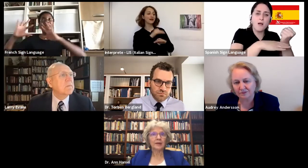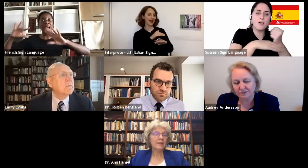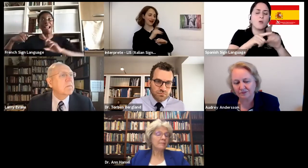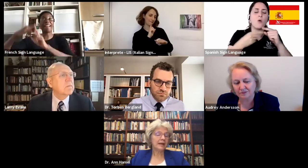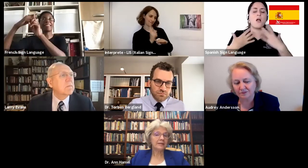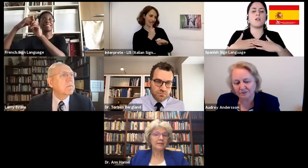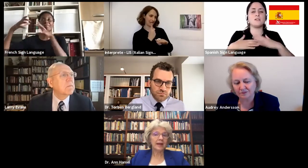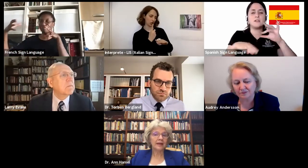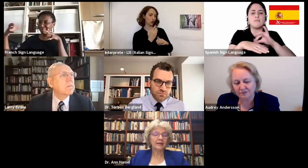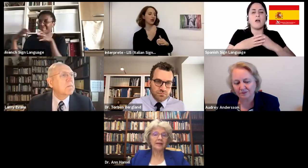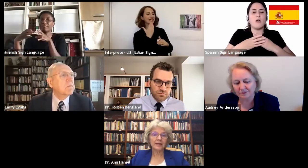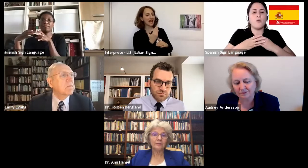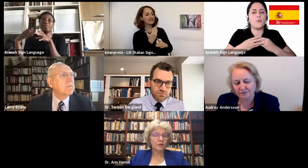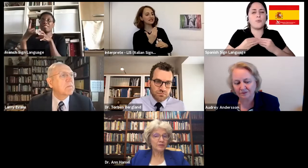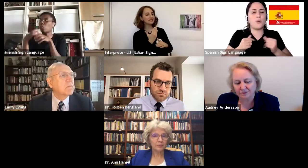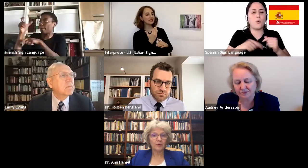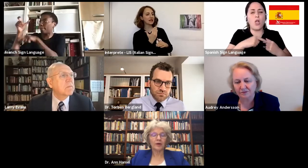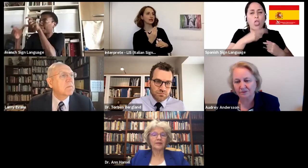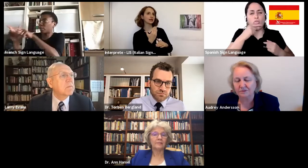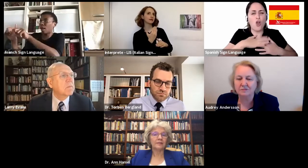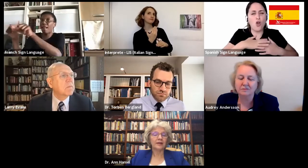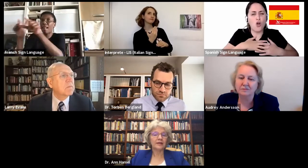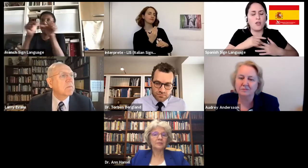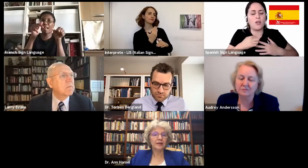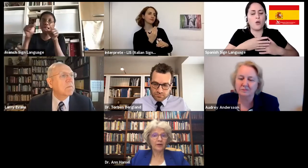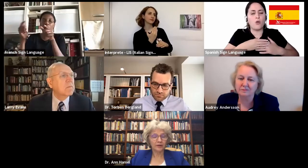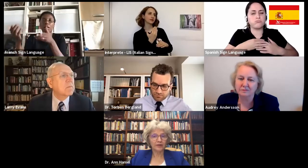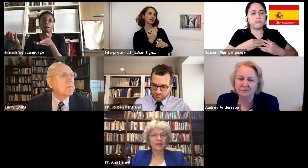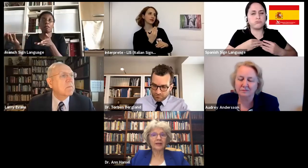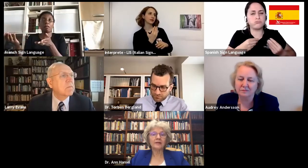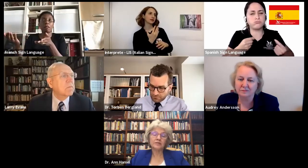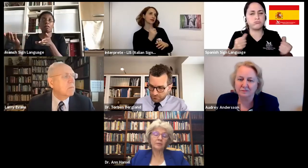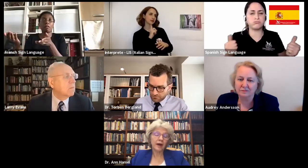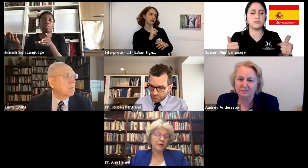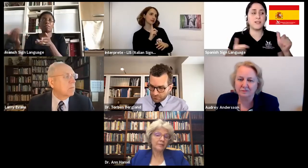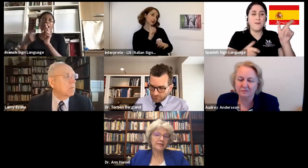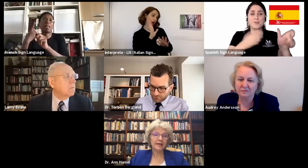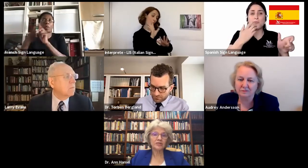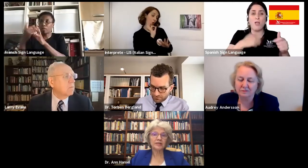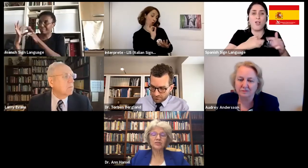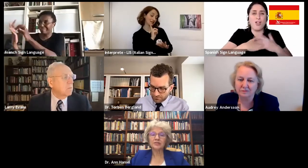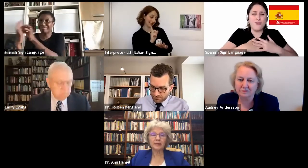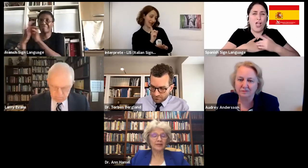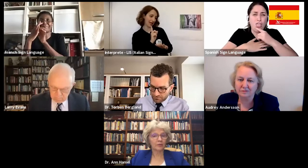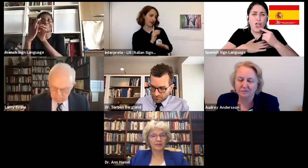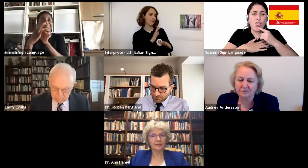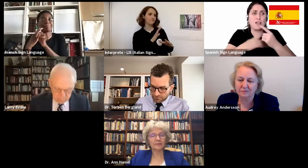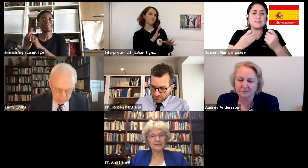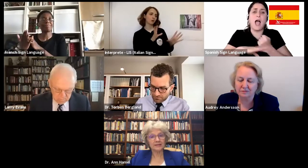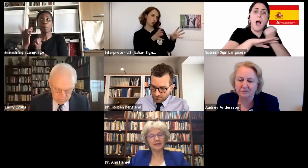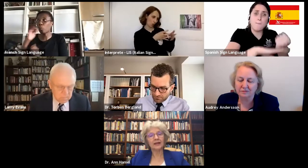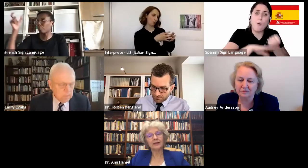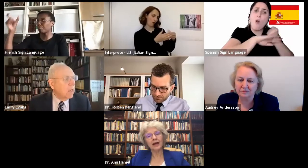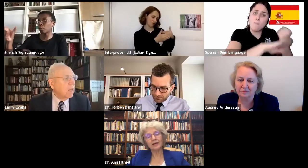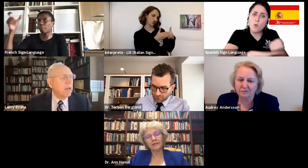it may be that they need more support. They need to be heard. And so my recommendation is just be there with them.